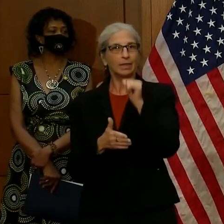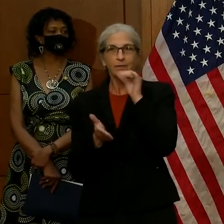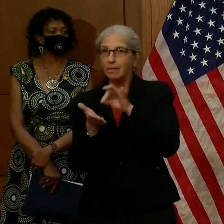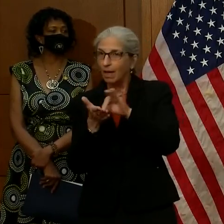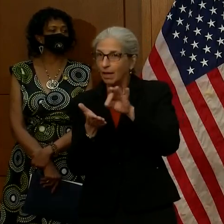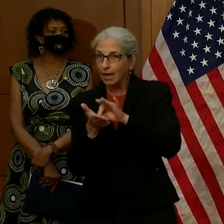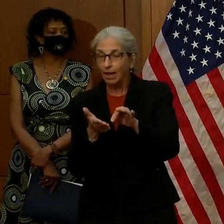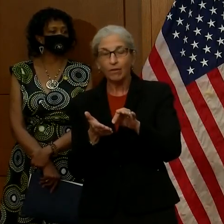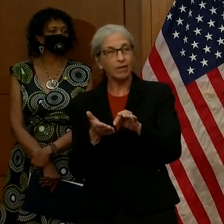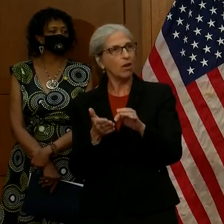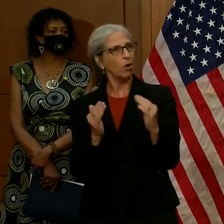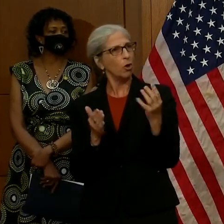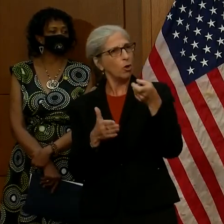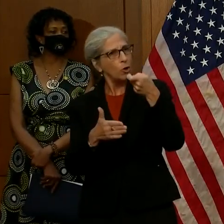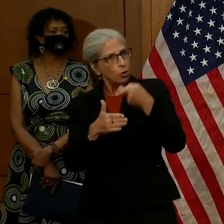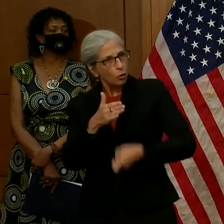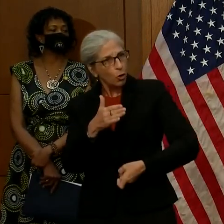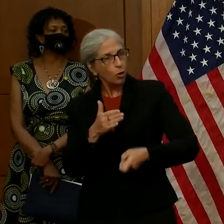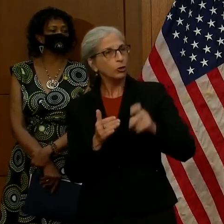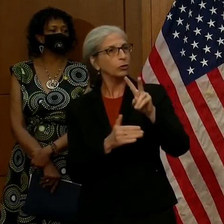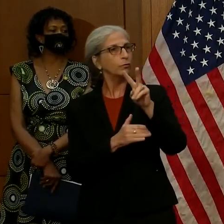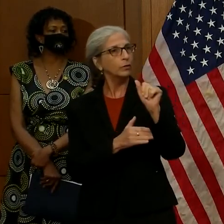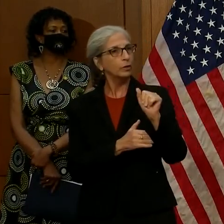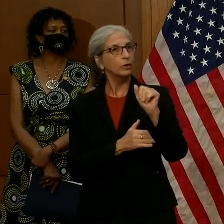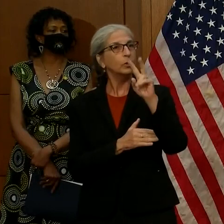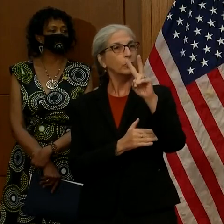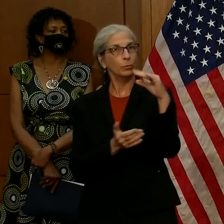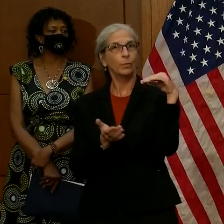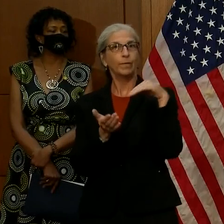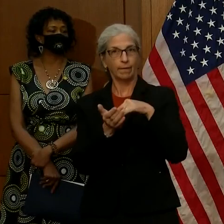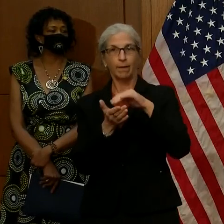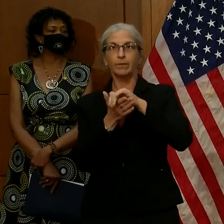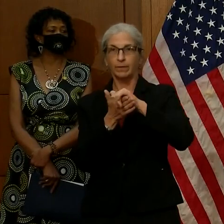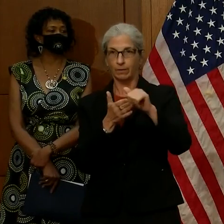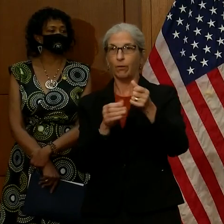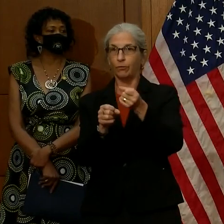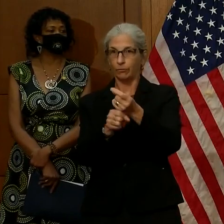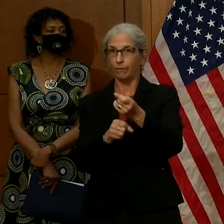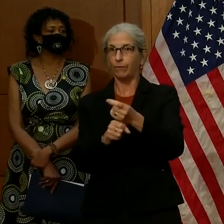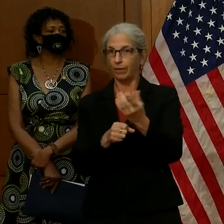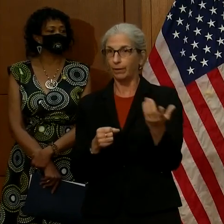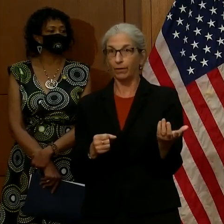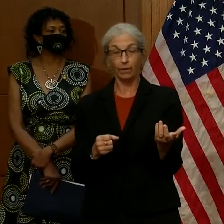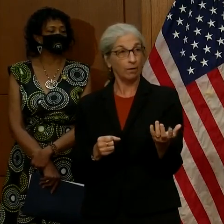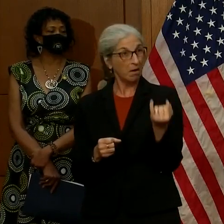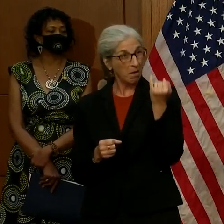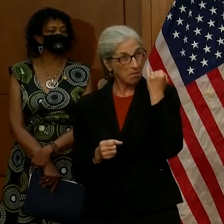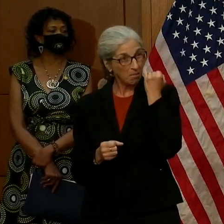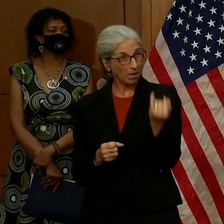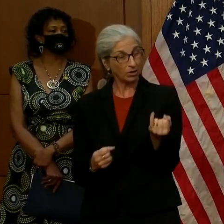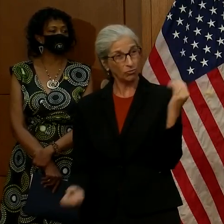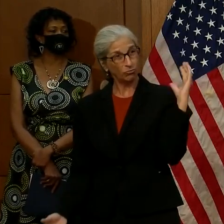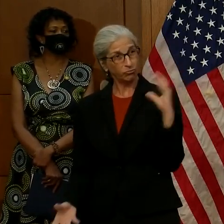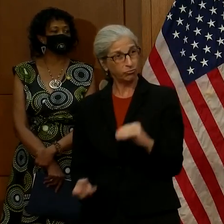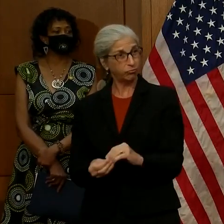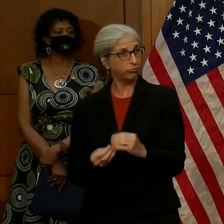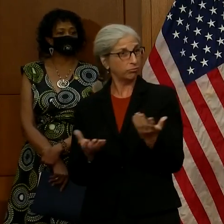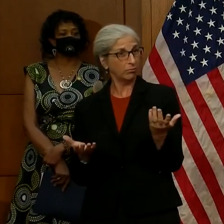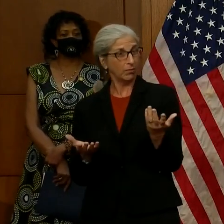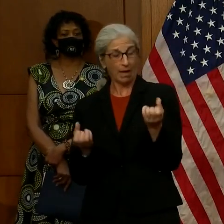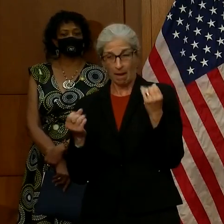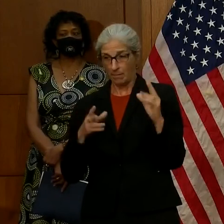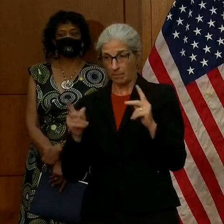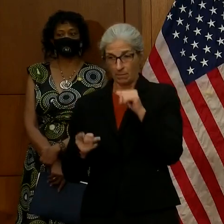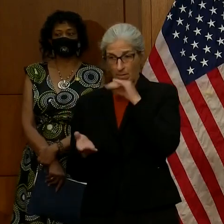is about $2,000 a year. And so, if you add up the numbers, that's significant. And,